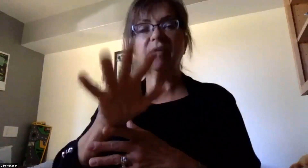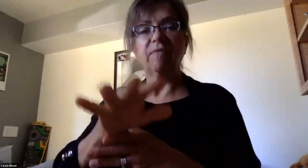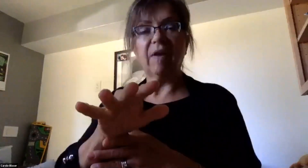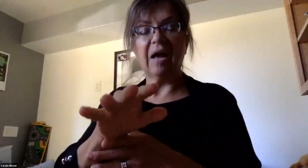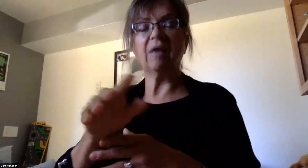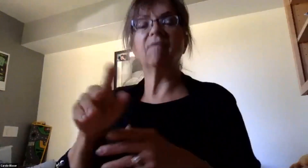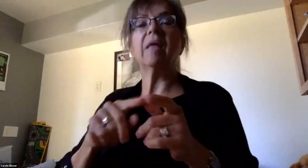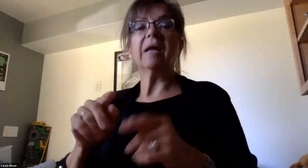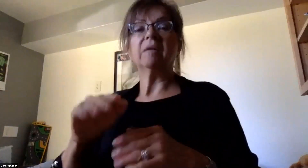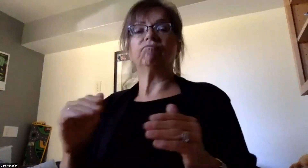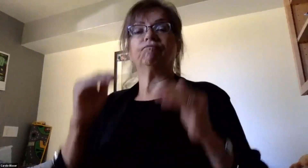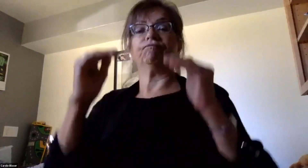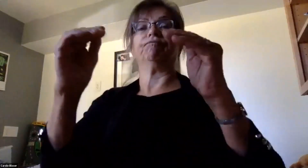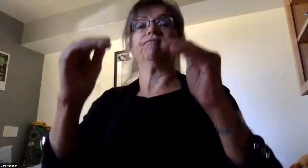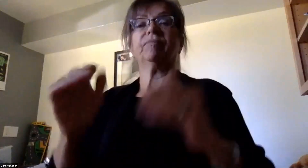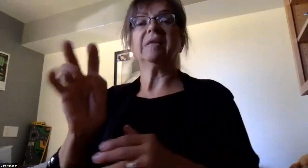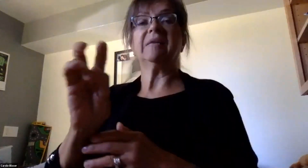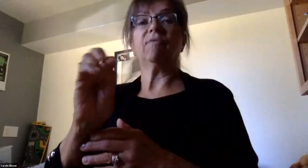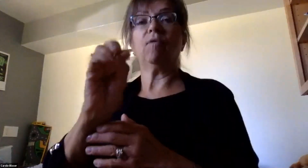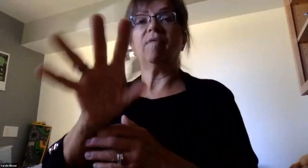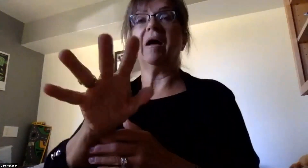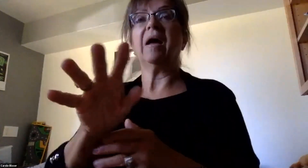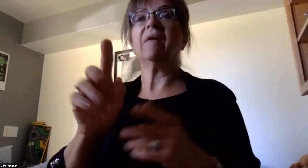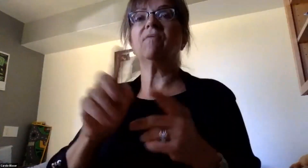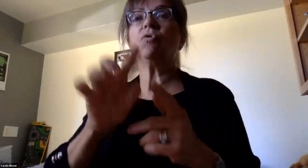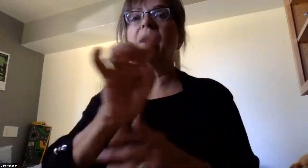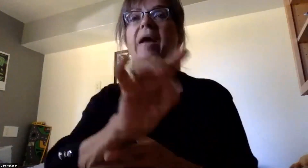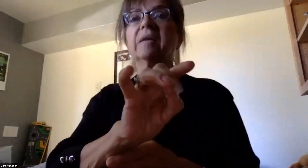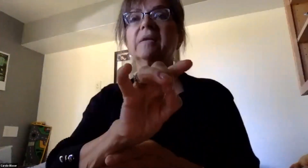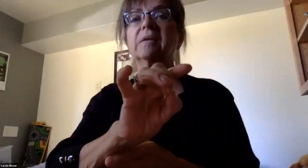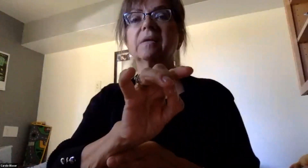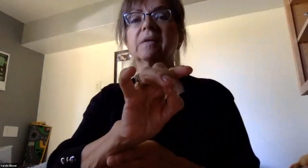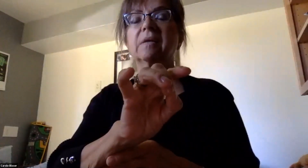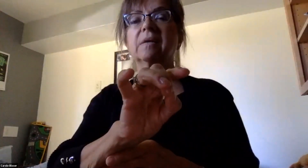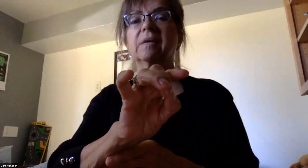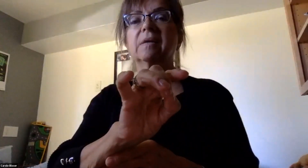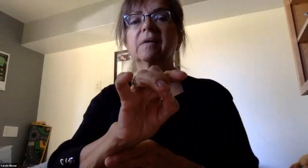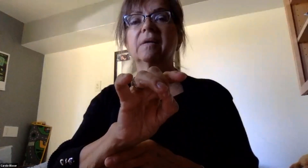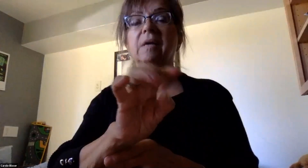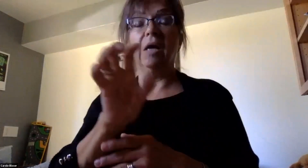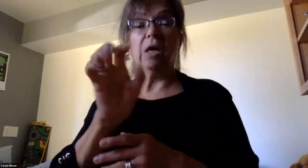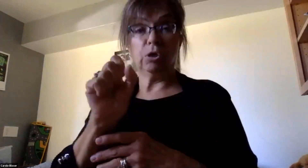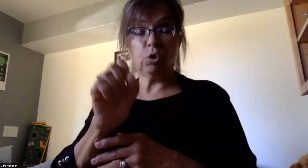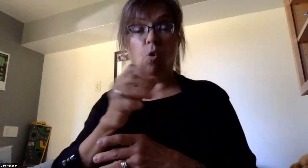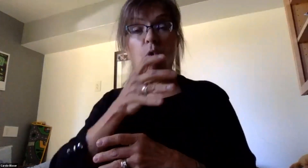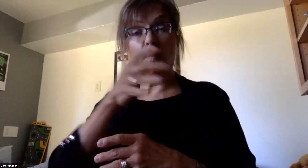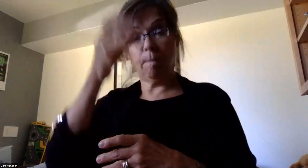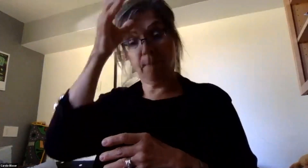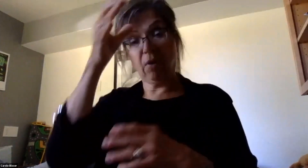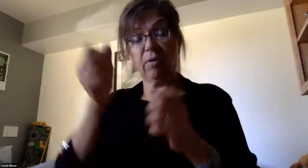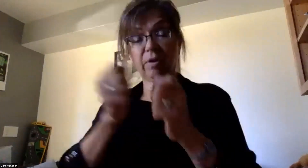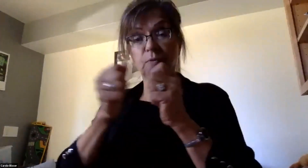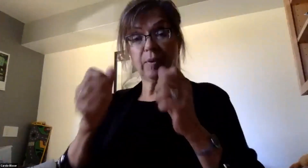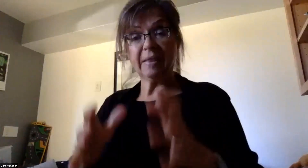secondary from 7.05 to 8 o'clock. And that's so that the parents that don't have elementary or